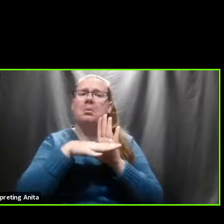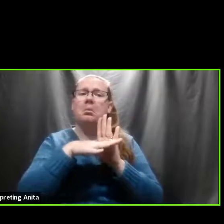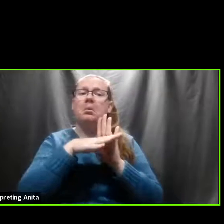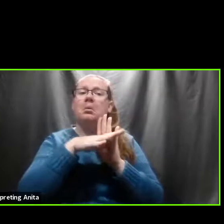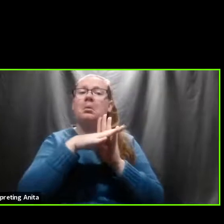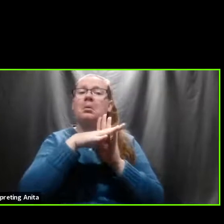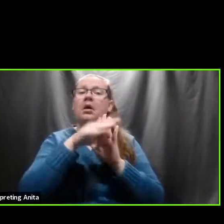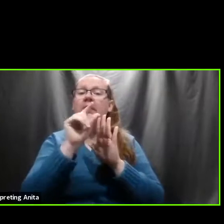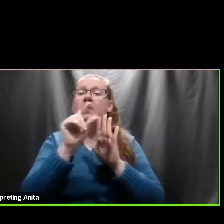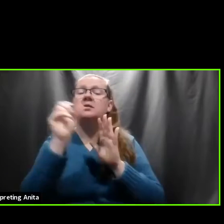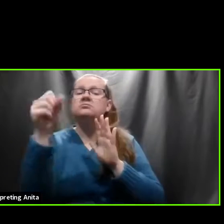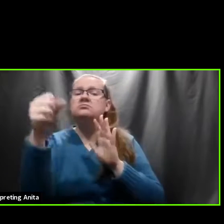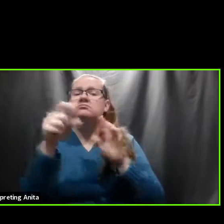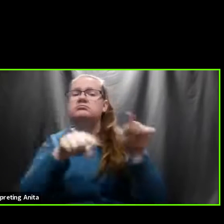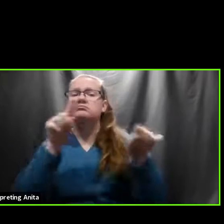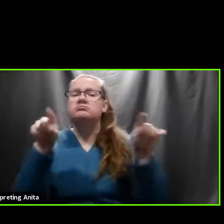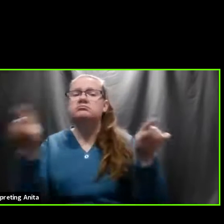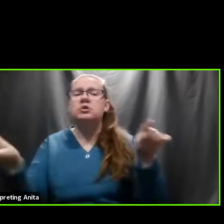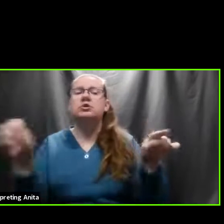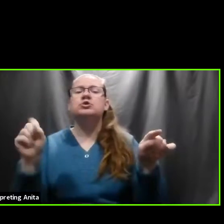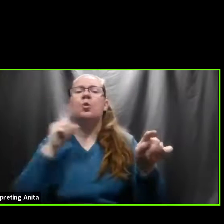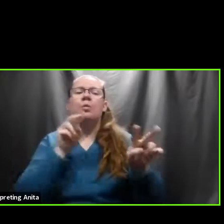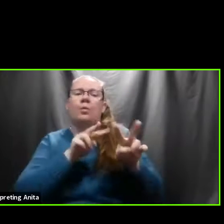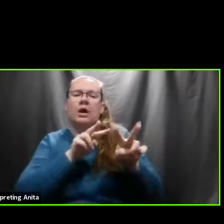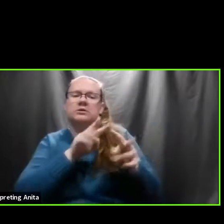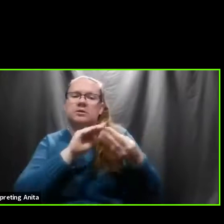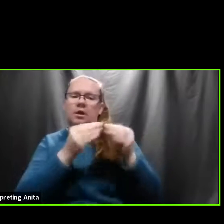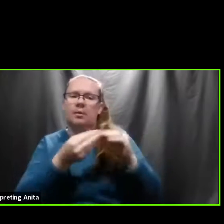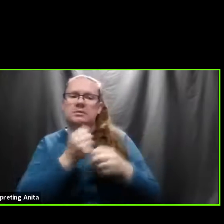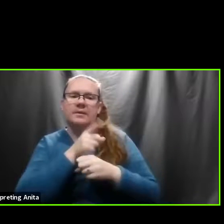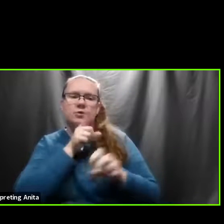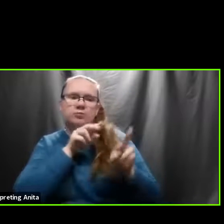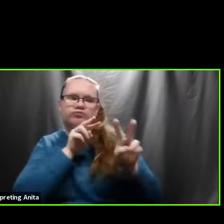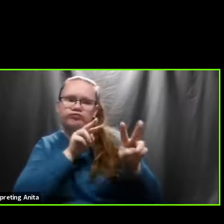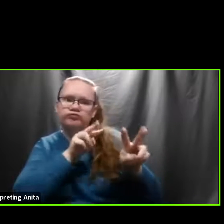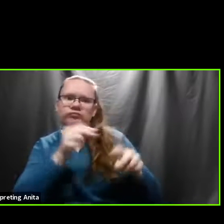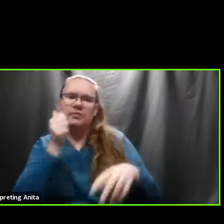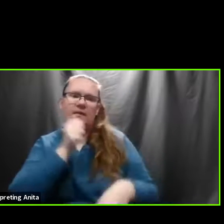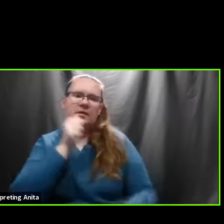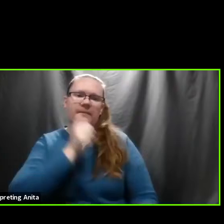we stay vigilant in the numbers that are coming into us on a daily basis.